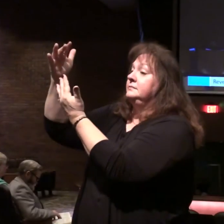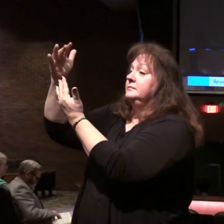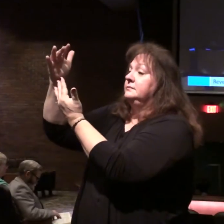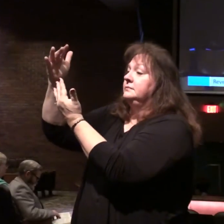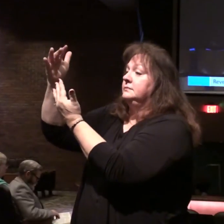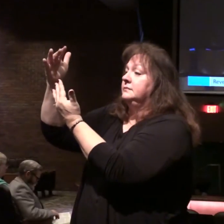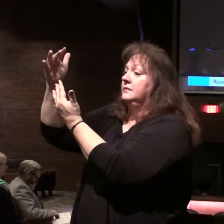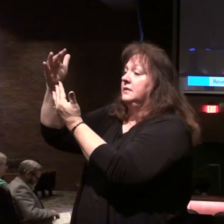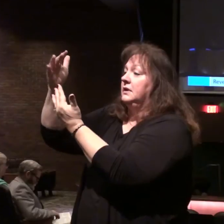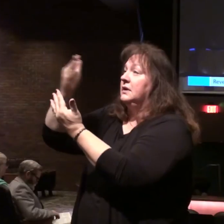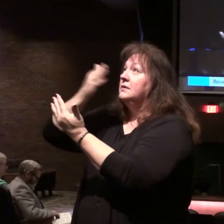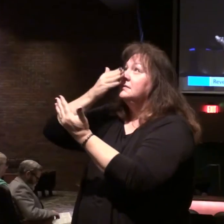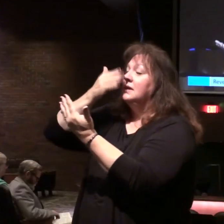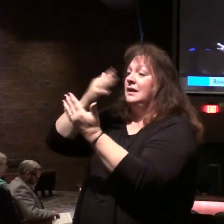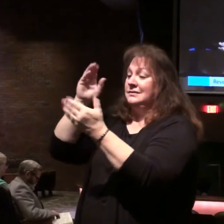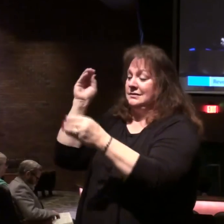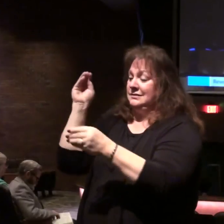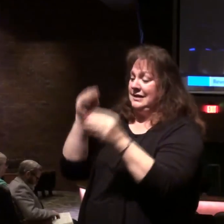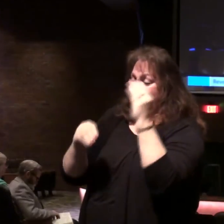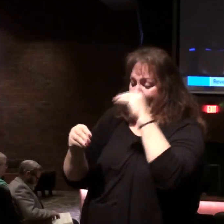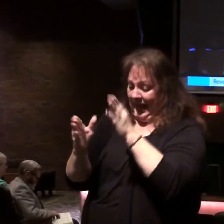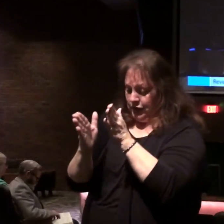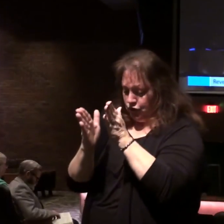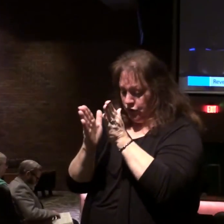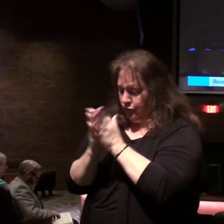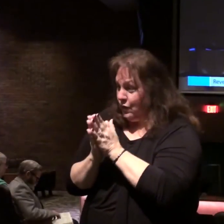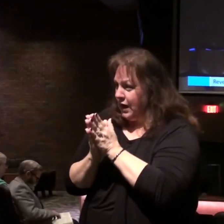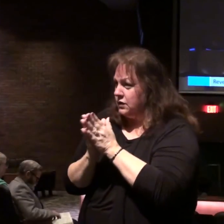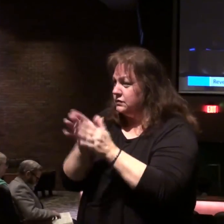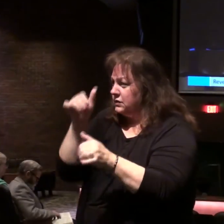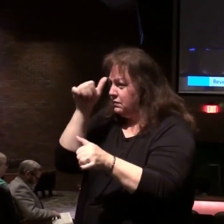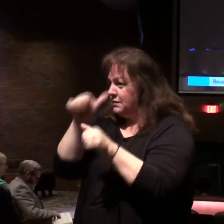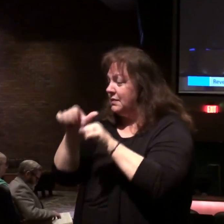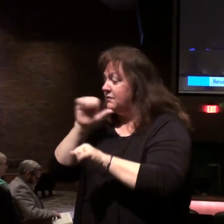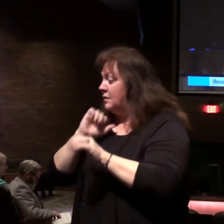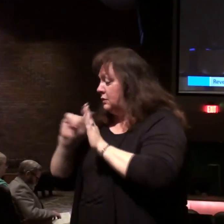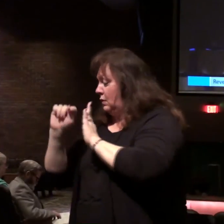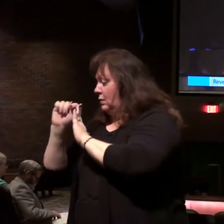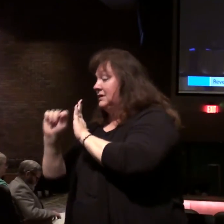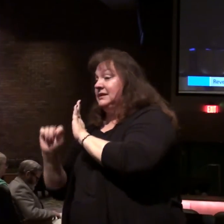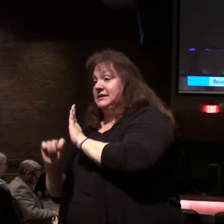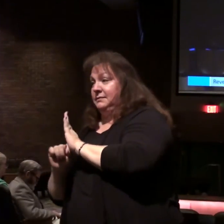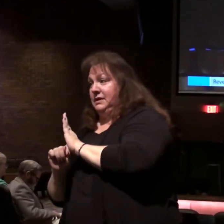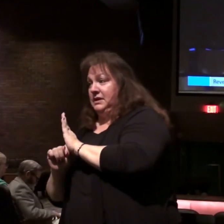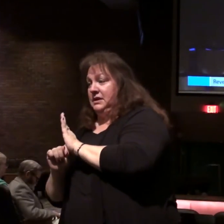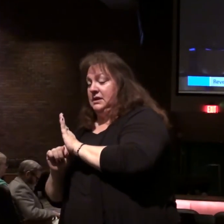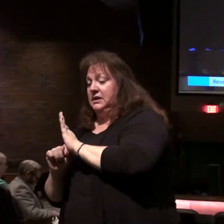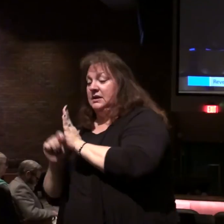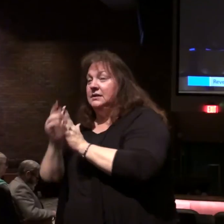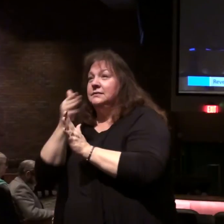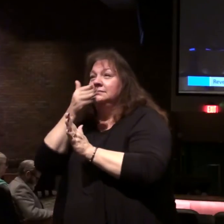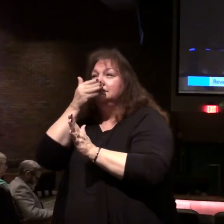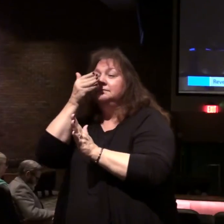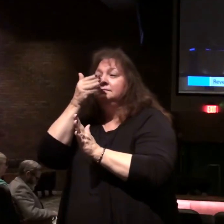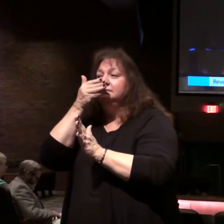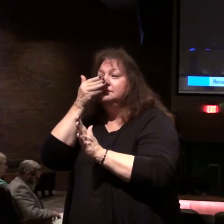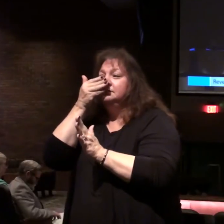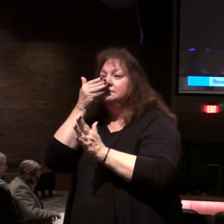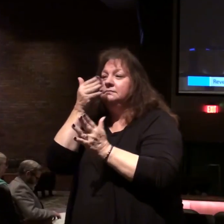where incense was added to the prayers of the saints. Remember out of the Old Testament picture where the incense rose